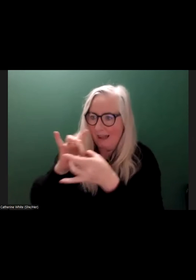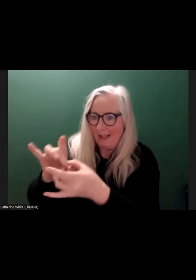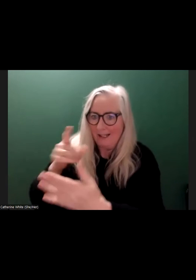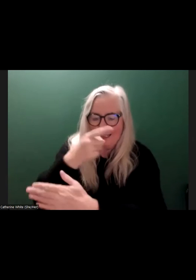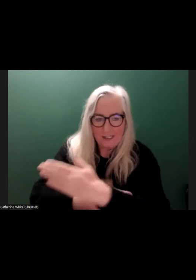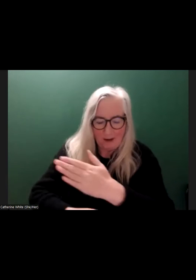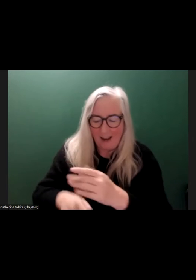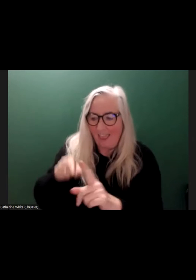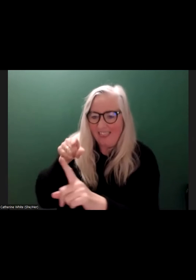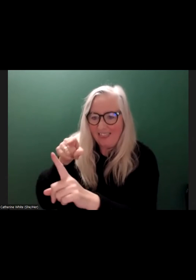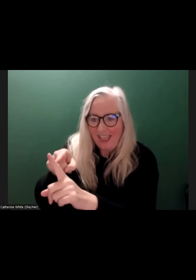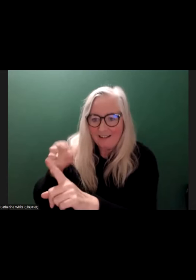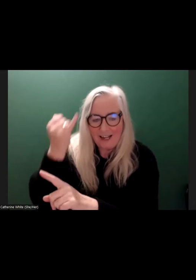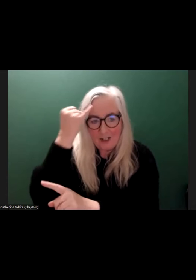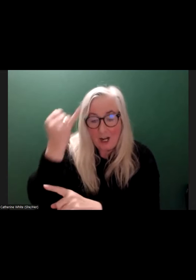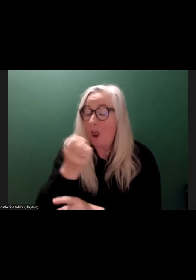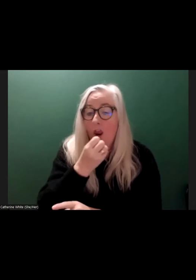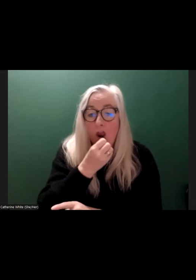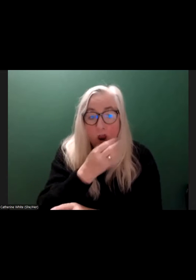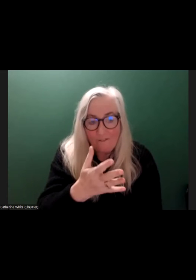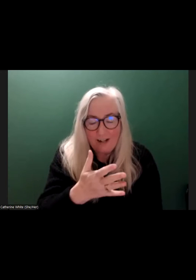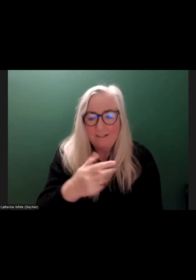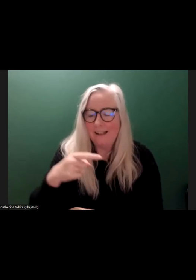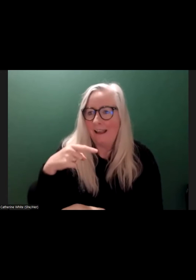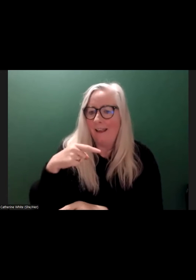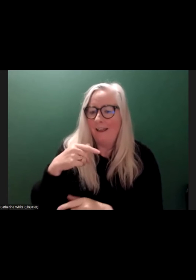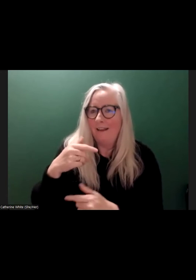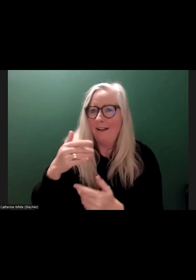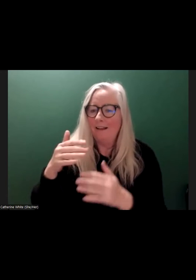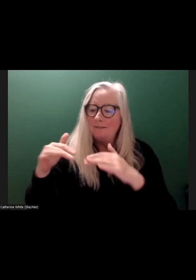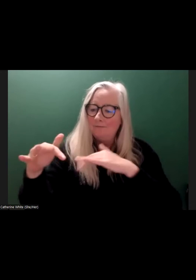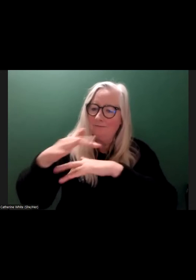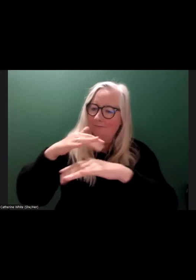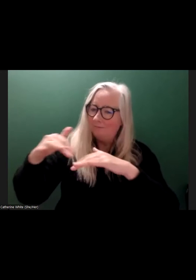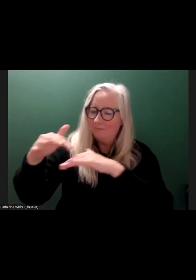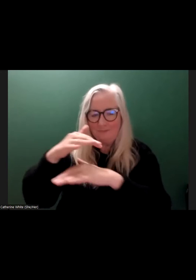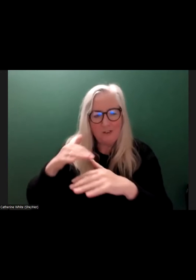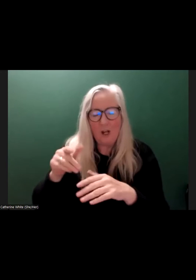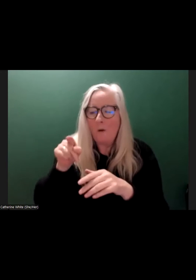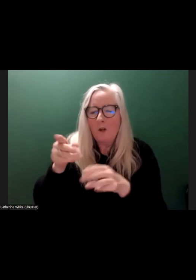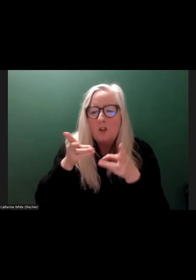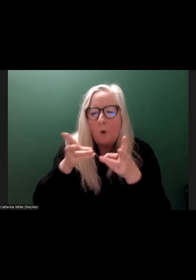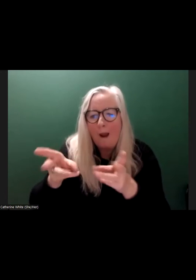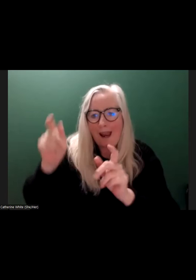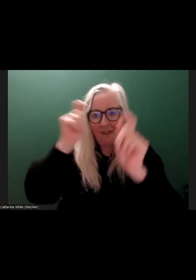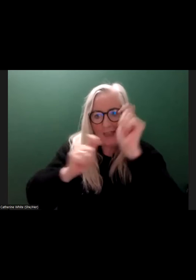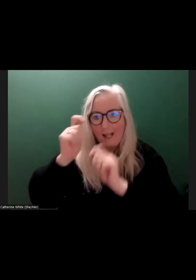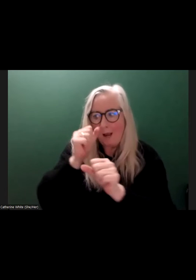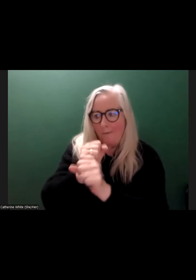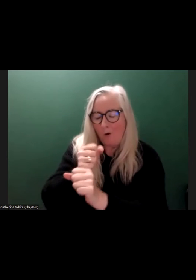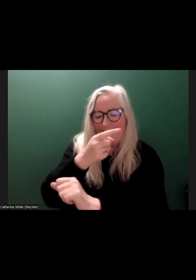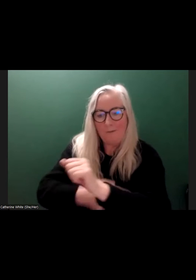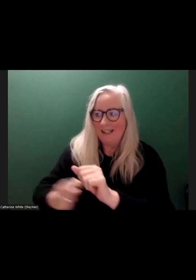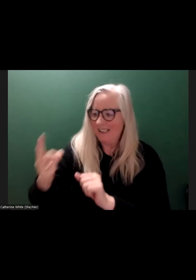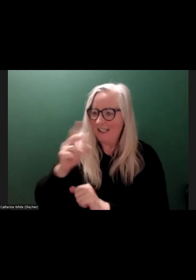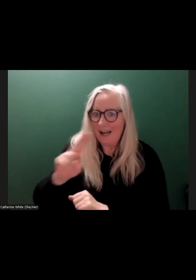This idea, well, first of all, it's lovely, and it's elegant, and it's very nuanced. And it's a way of thinking about disability that hasn't occurred before.